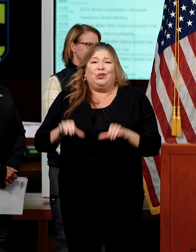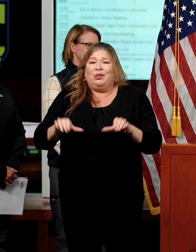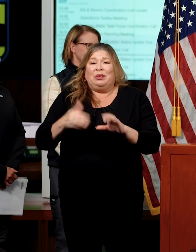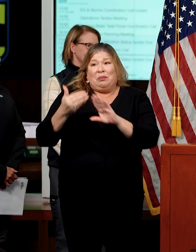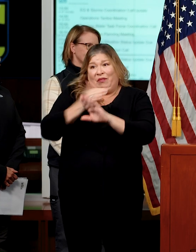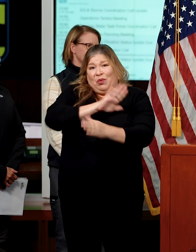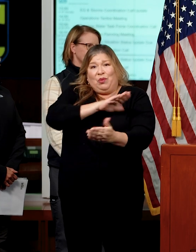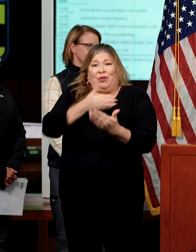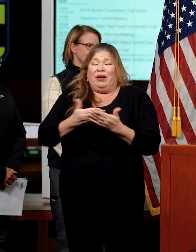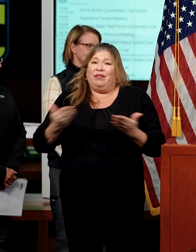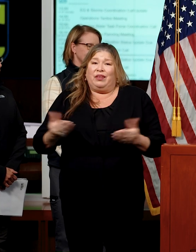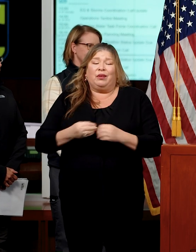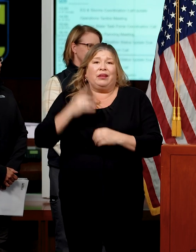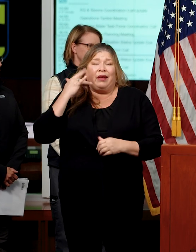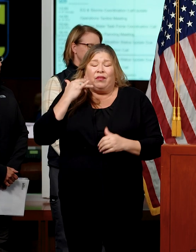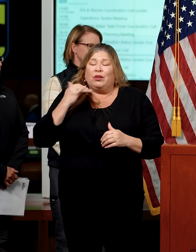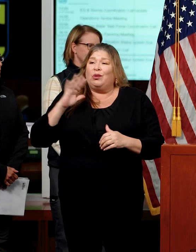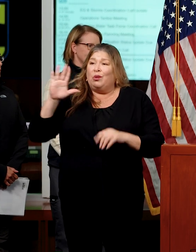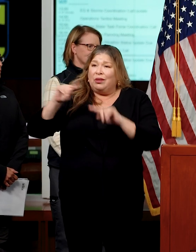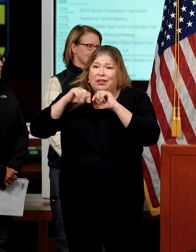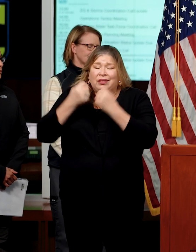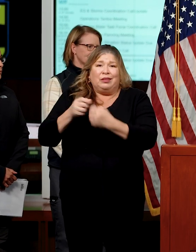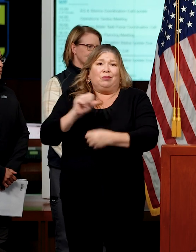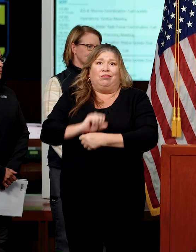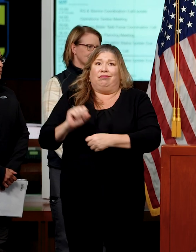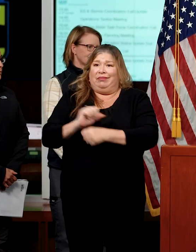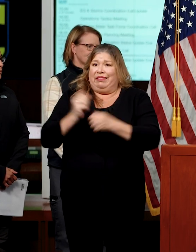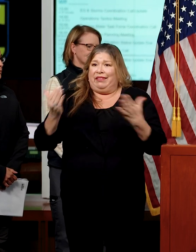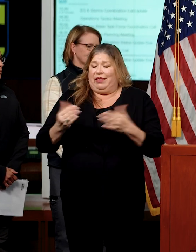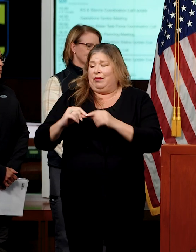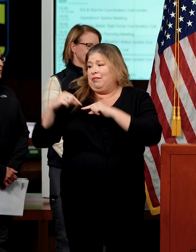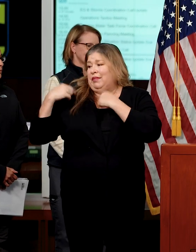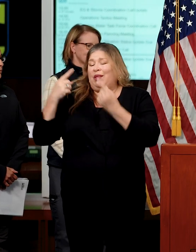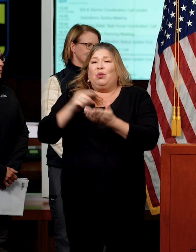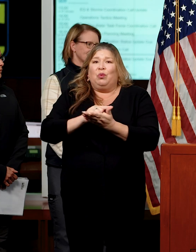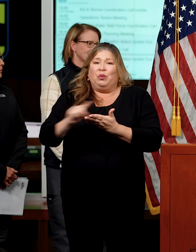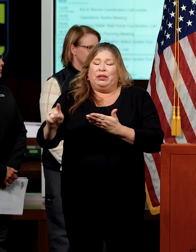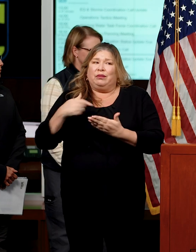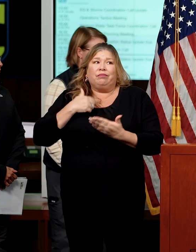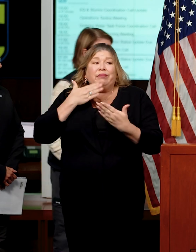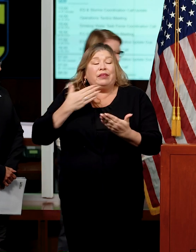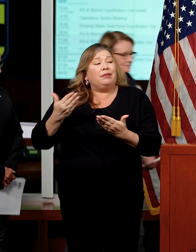she arrived in the state with her teams that have been here for the last week or so.